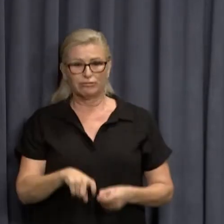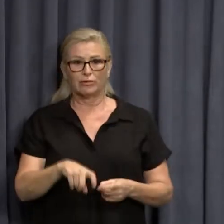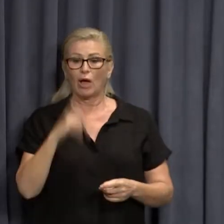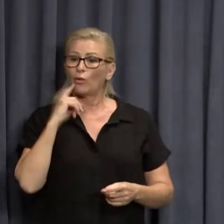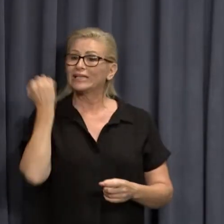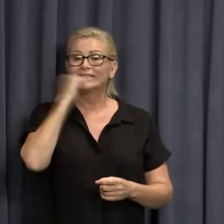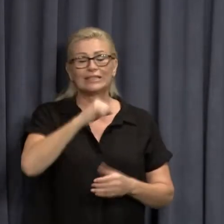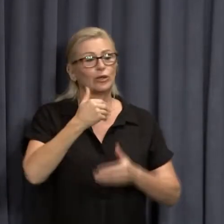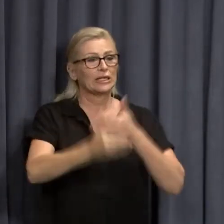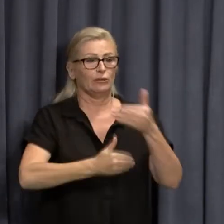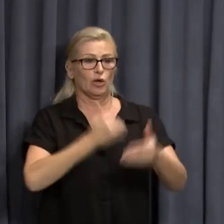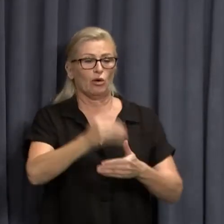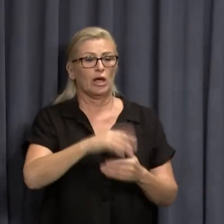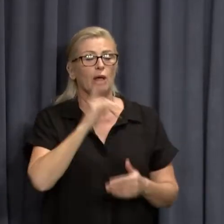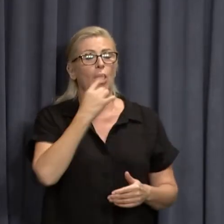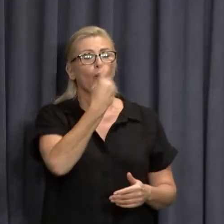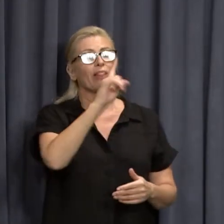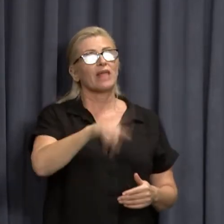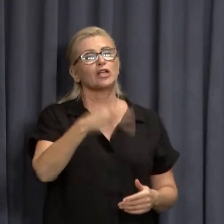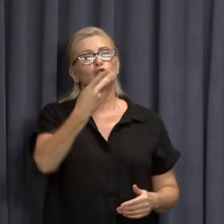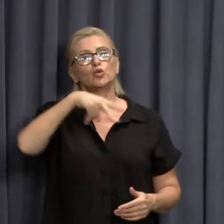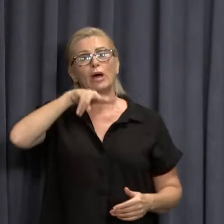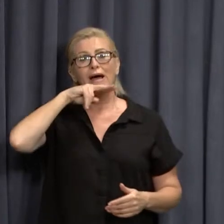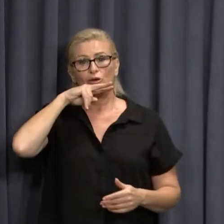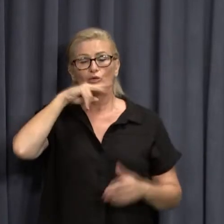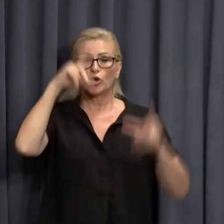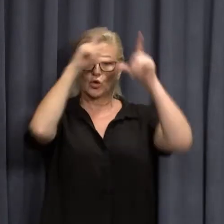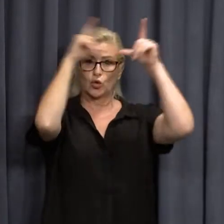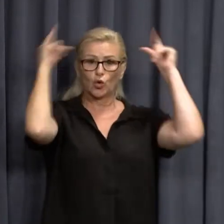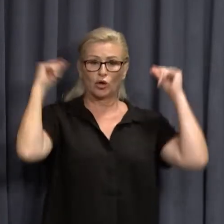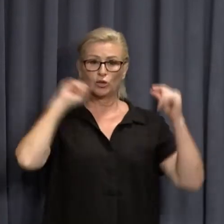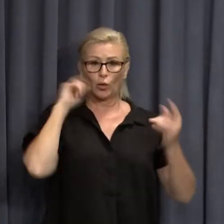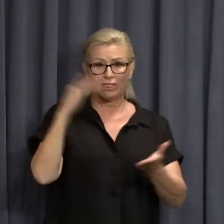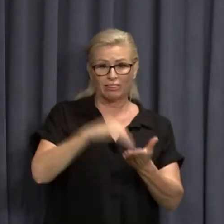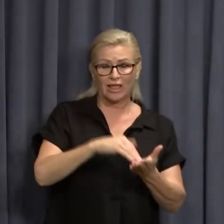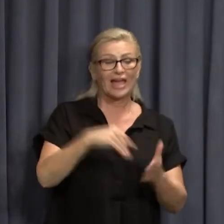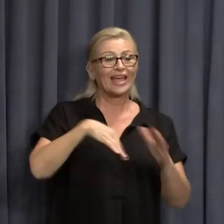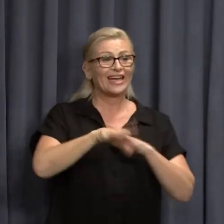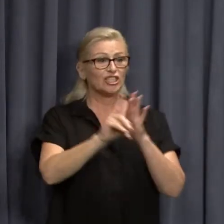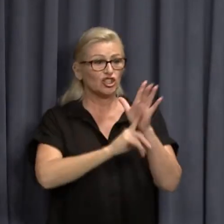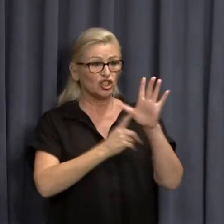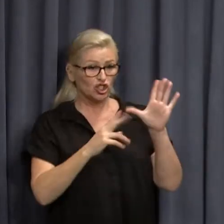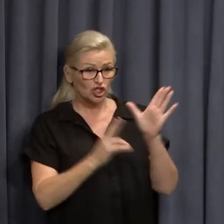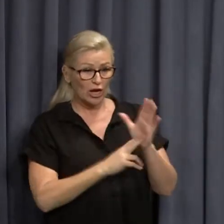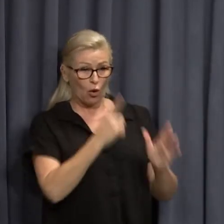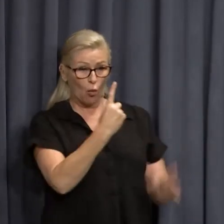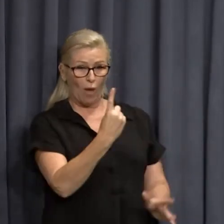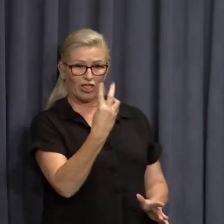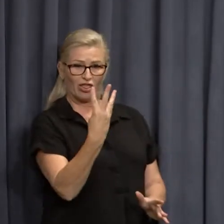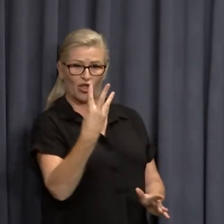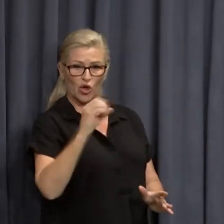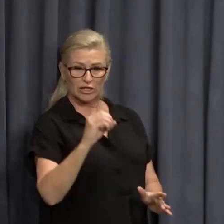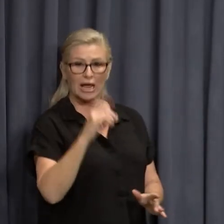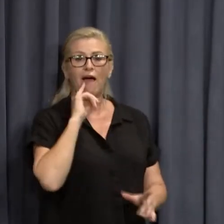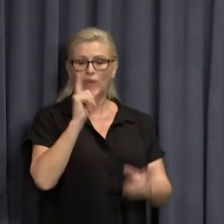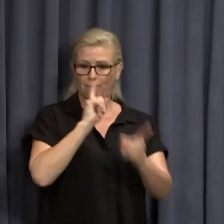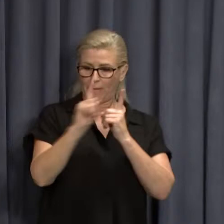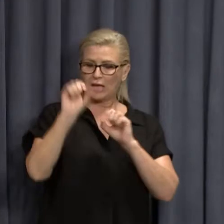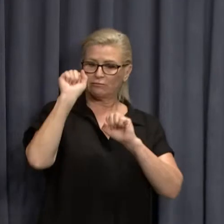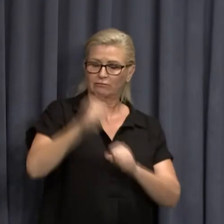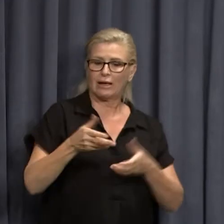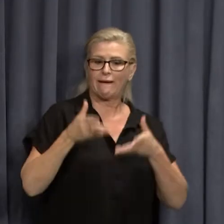and around 1,200 nursing staff. In January, so far, 130 healthcare workers have been approved by